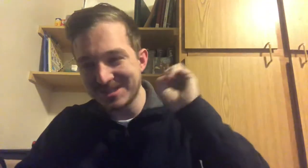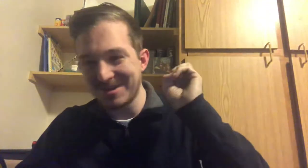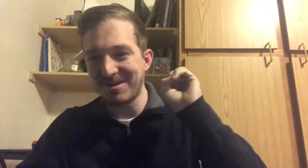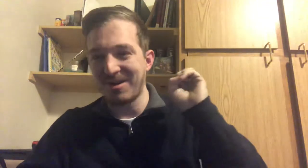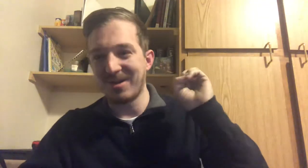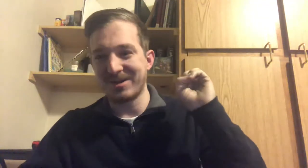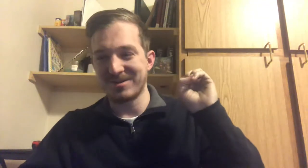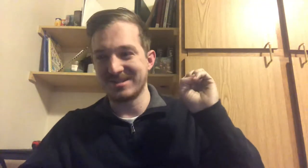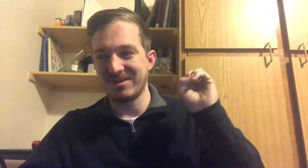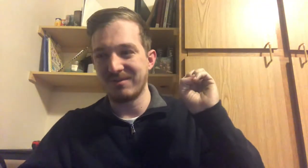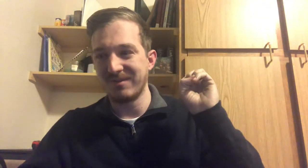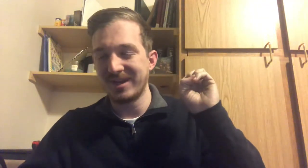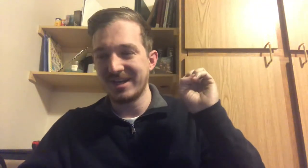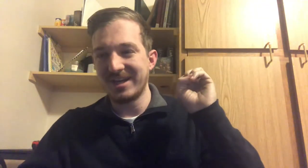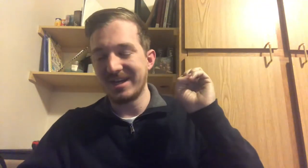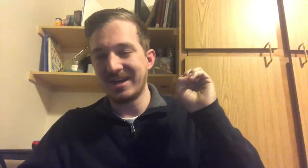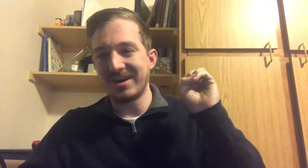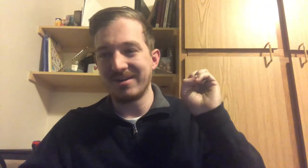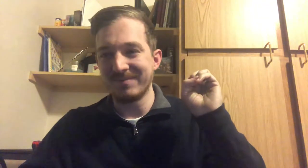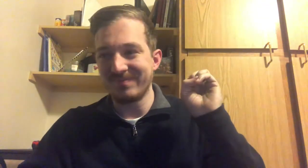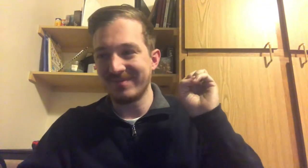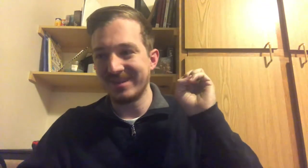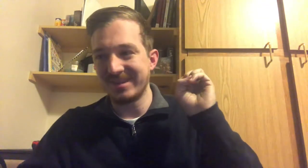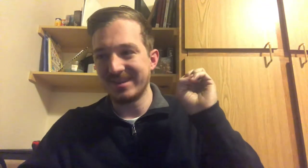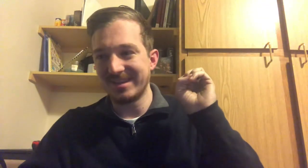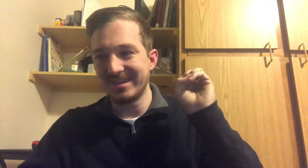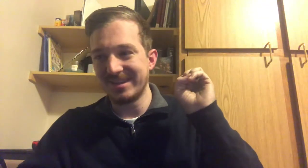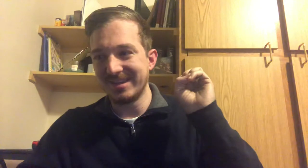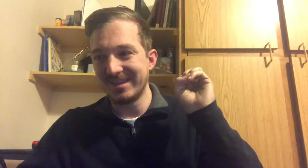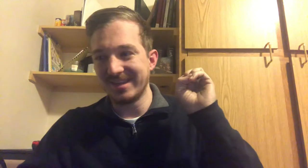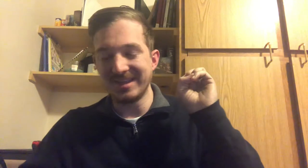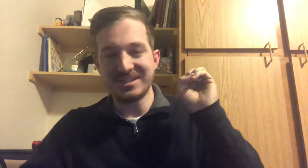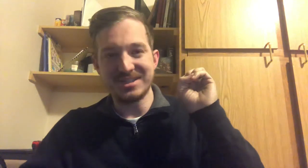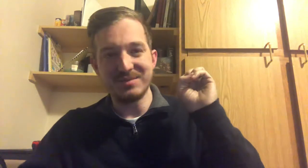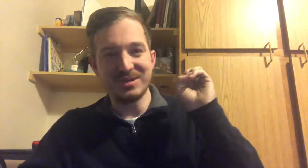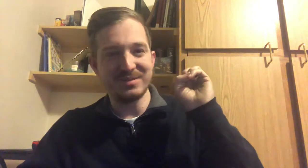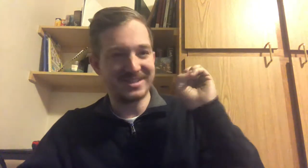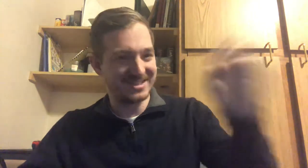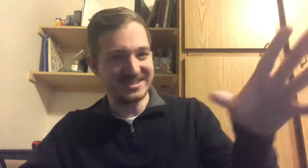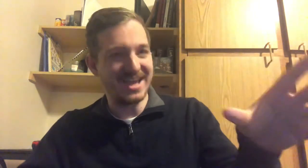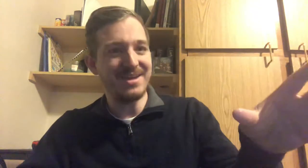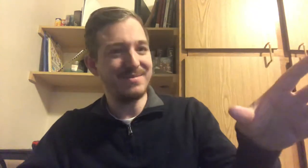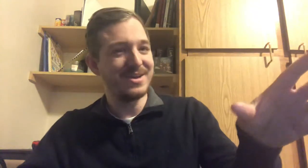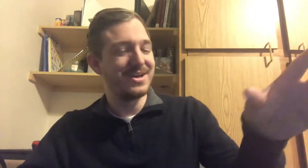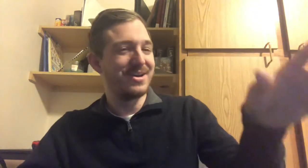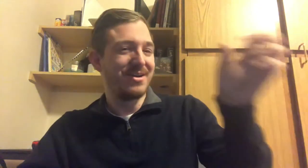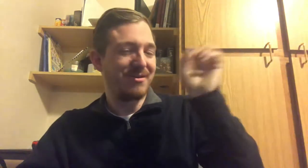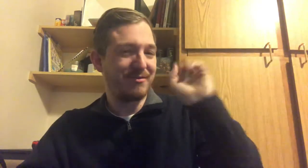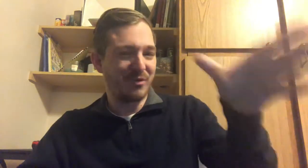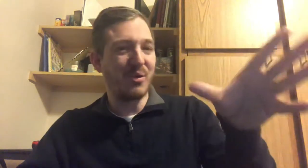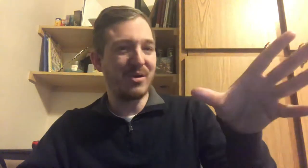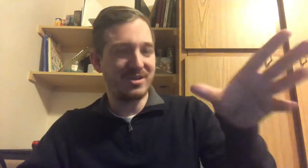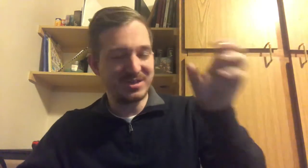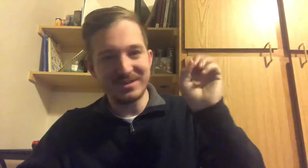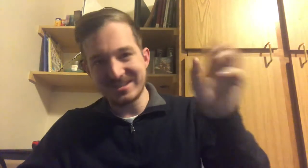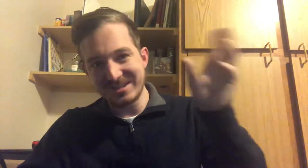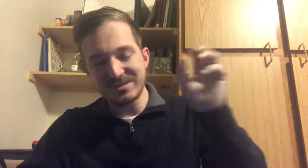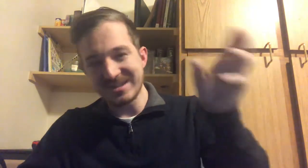start calling herself, um, like, she would use the same for, she would use the